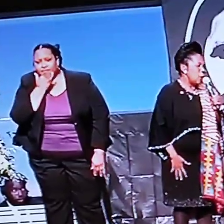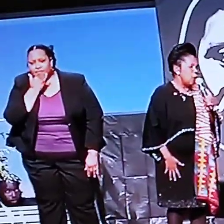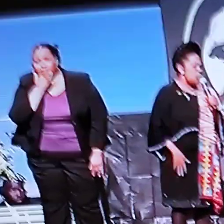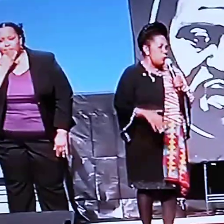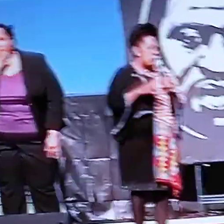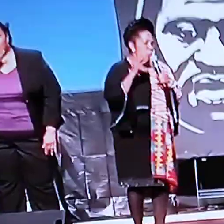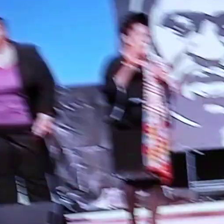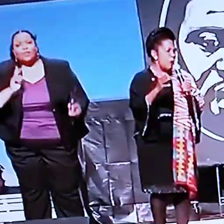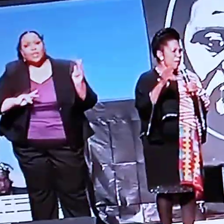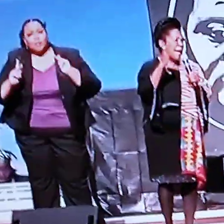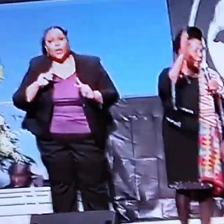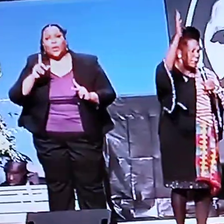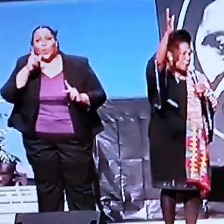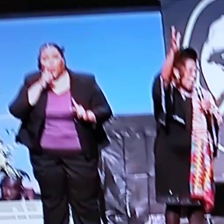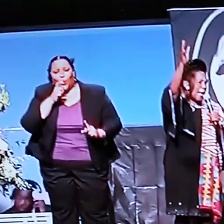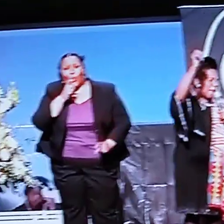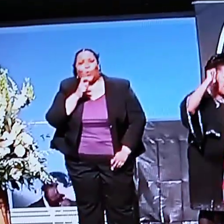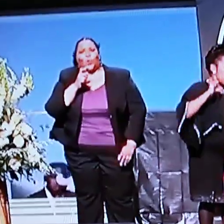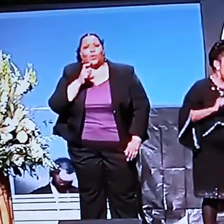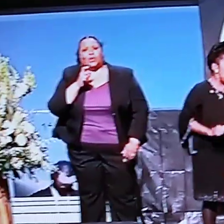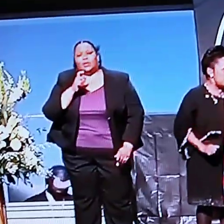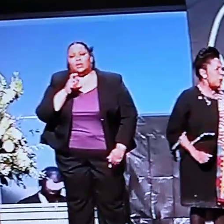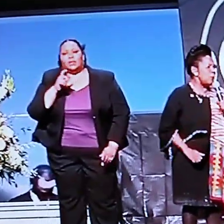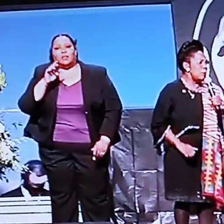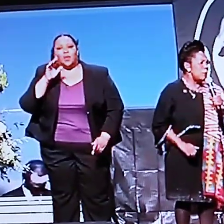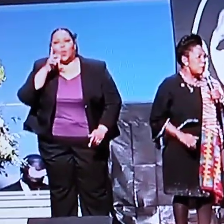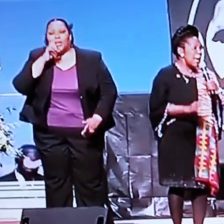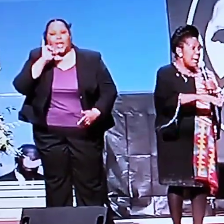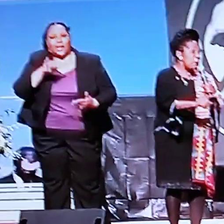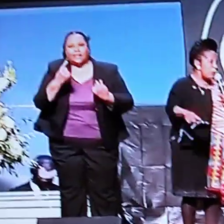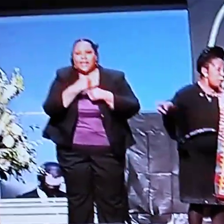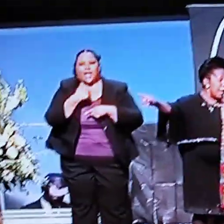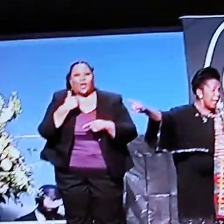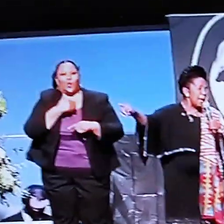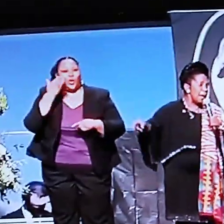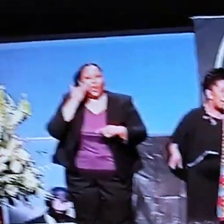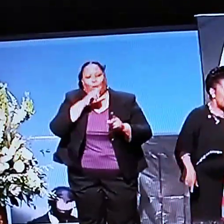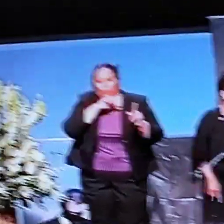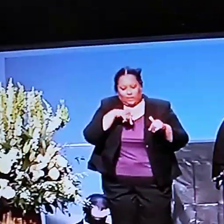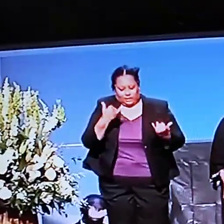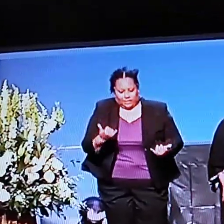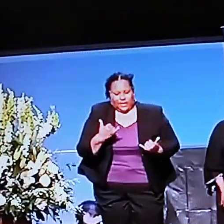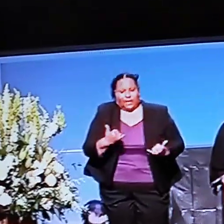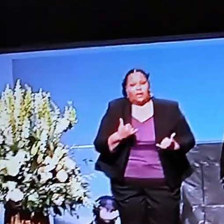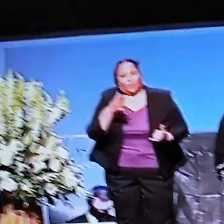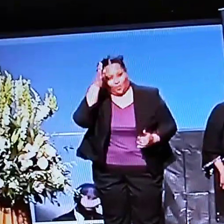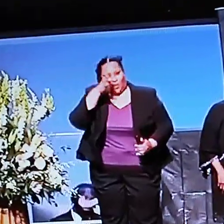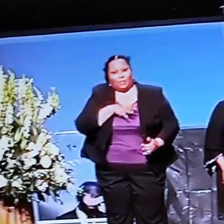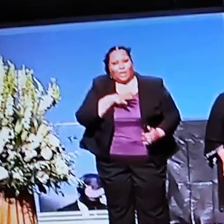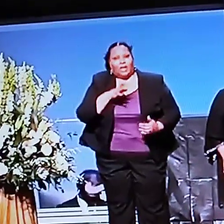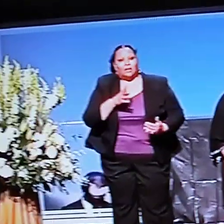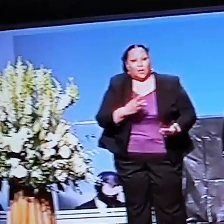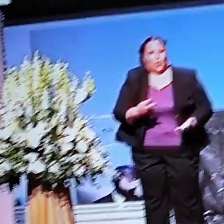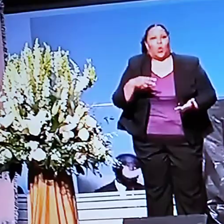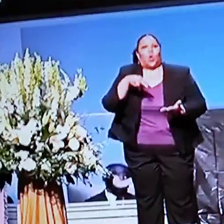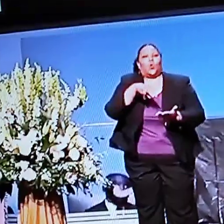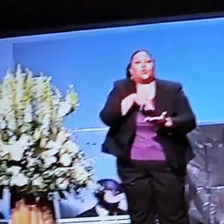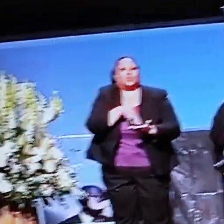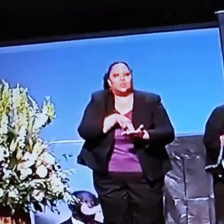For those who born that day that we know came to a day where man grows.